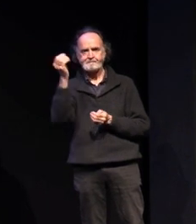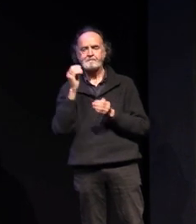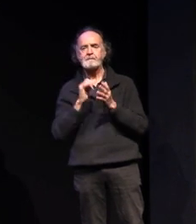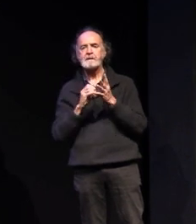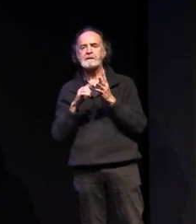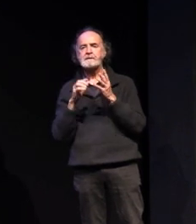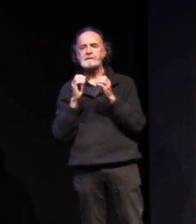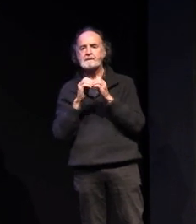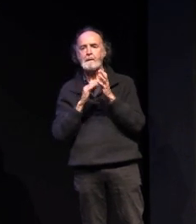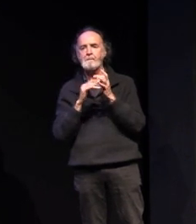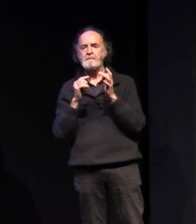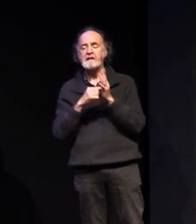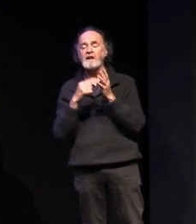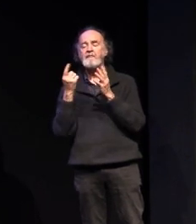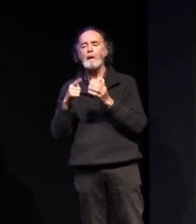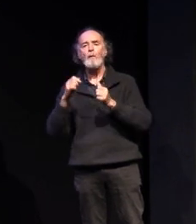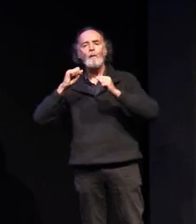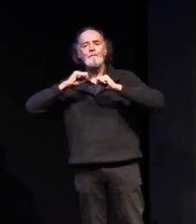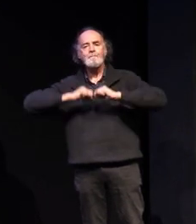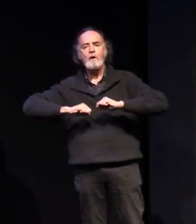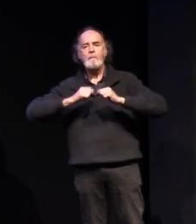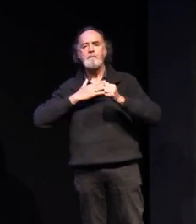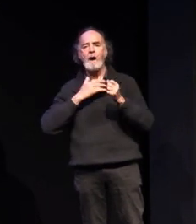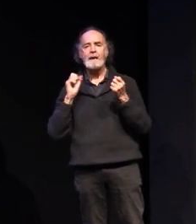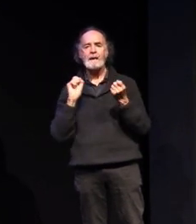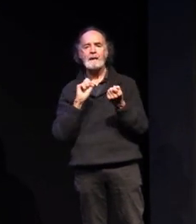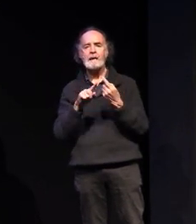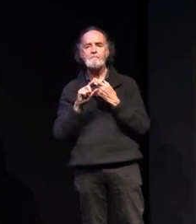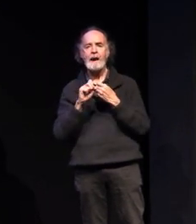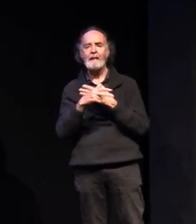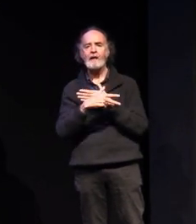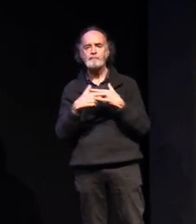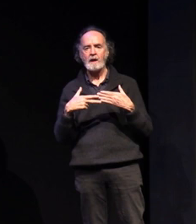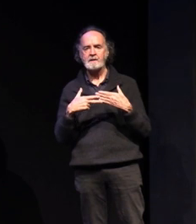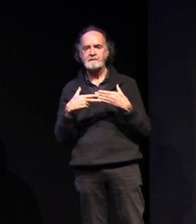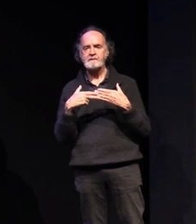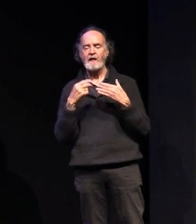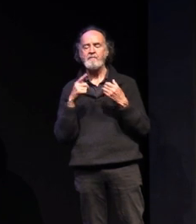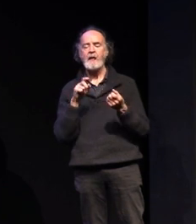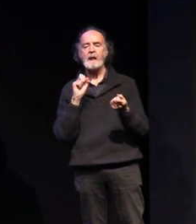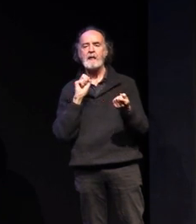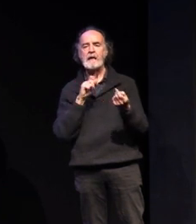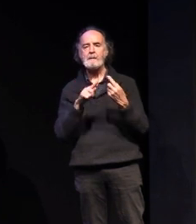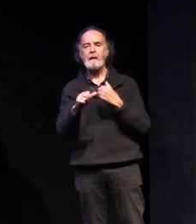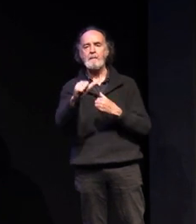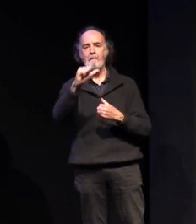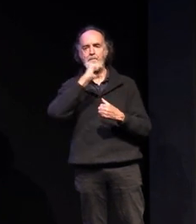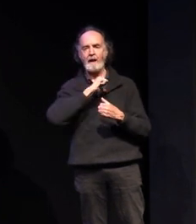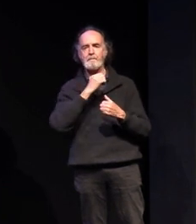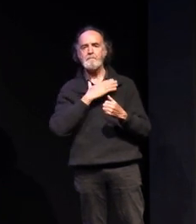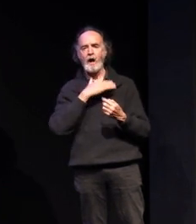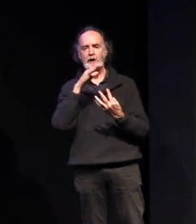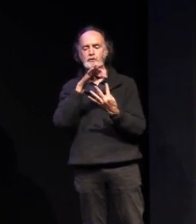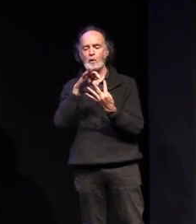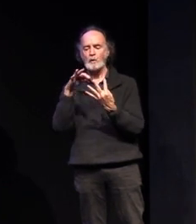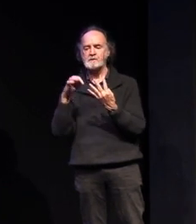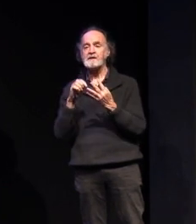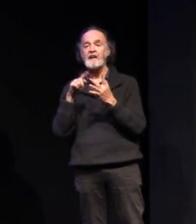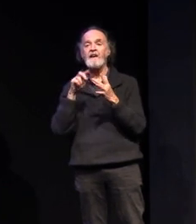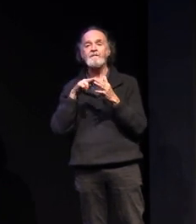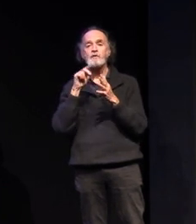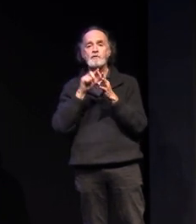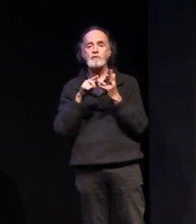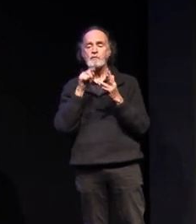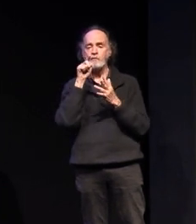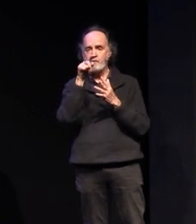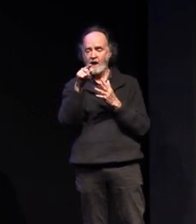will confirm my email address and then email me my selections if we do that in a couple of weeks time and then